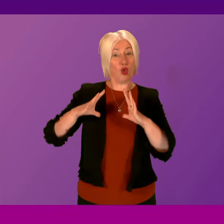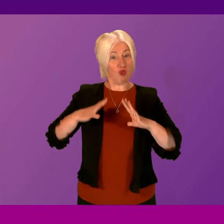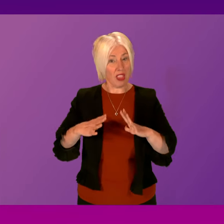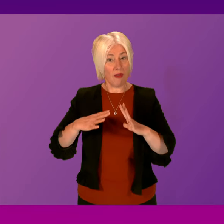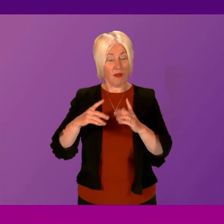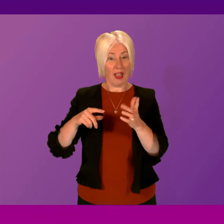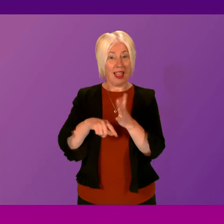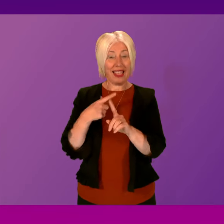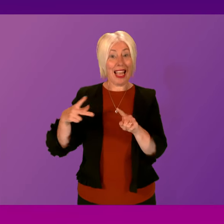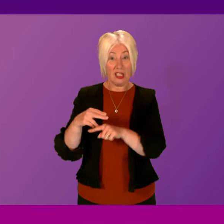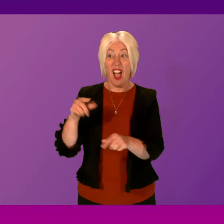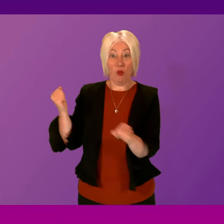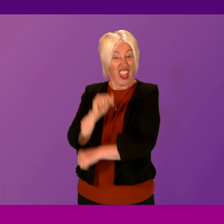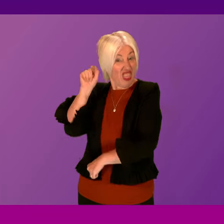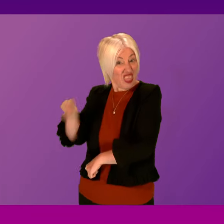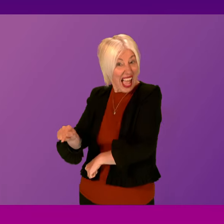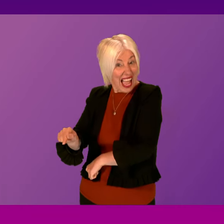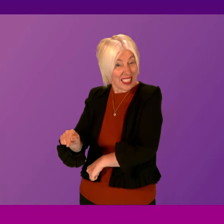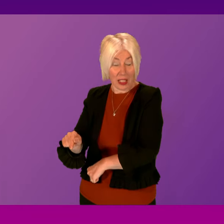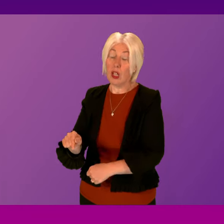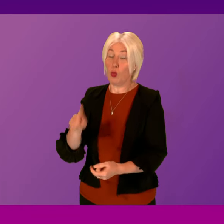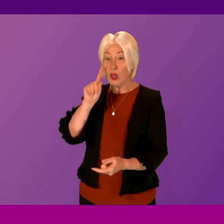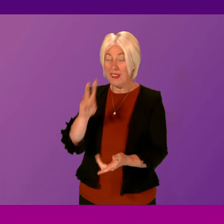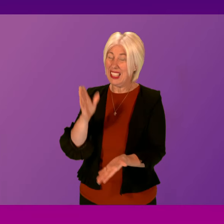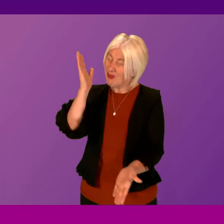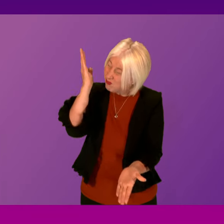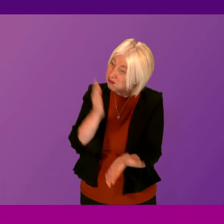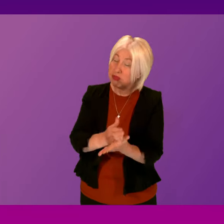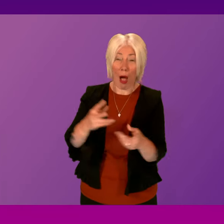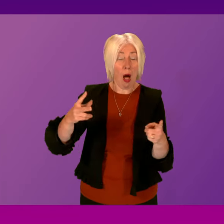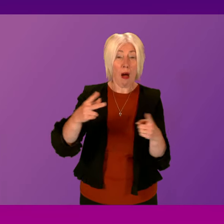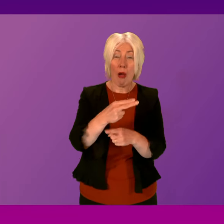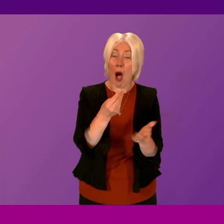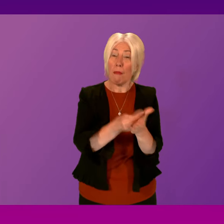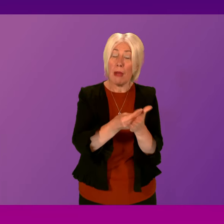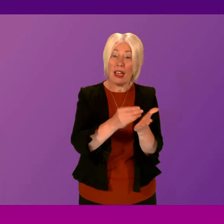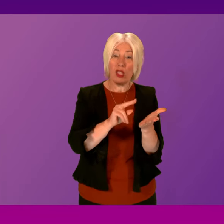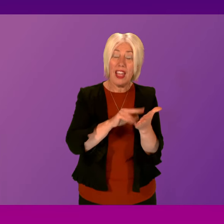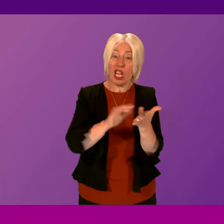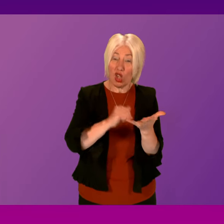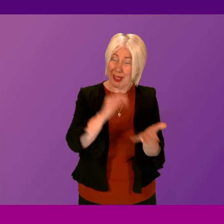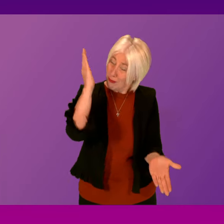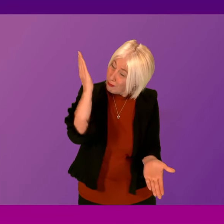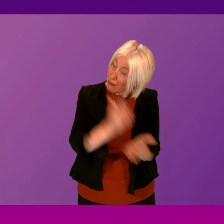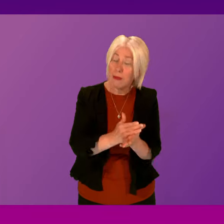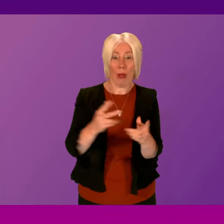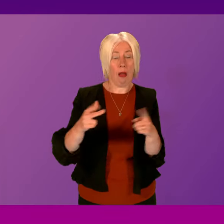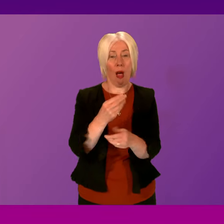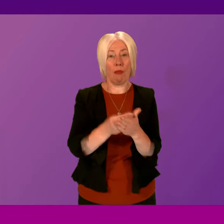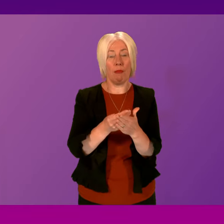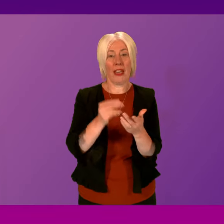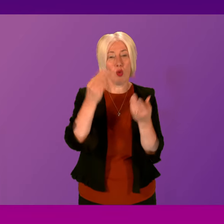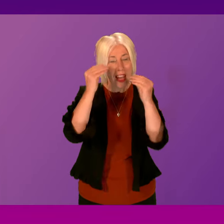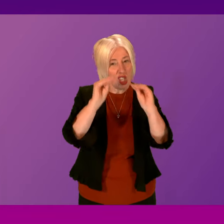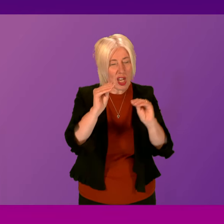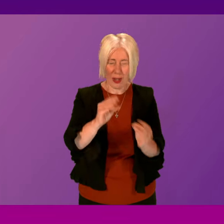If we had done that, we would have seen real terms cuts to the NHS, real term cuts to education, real